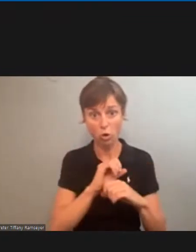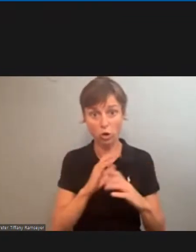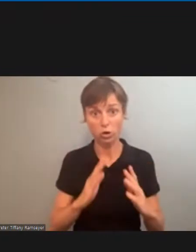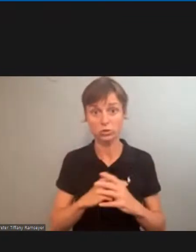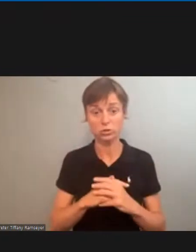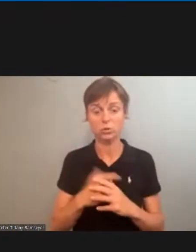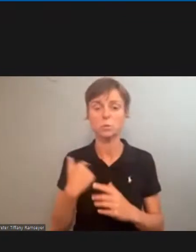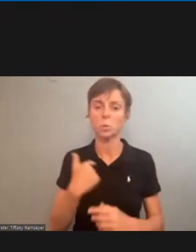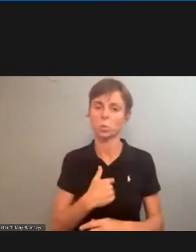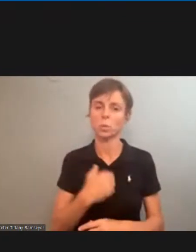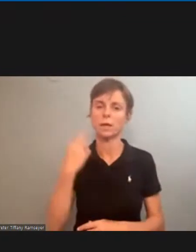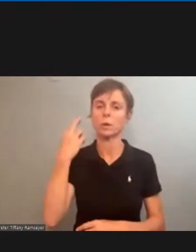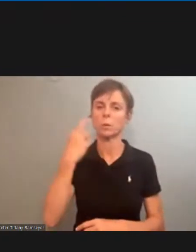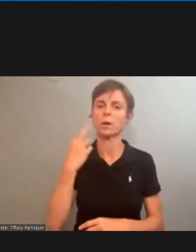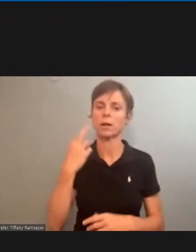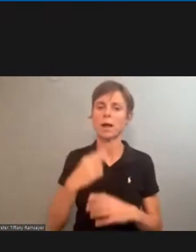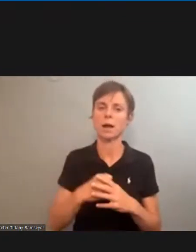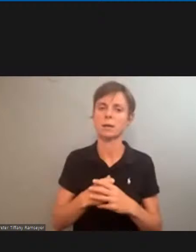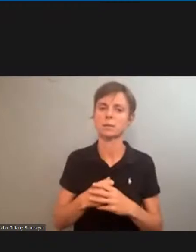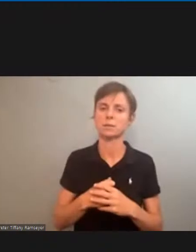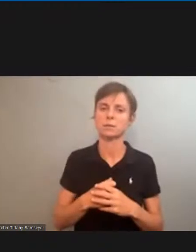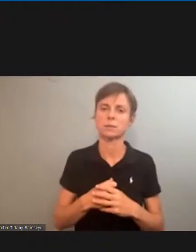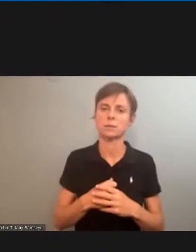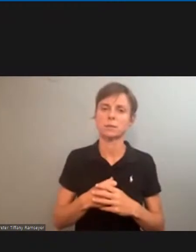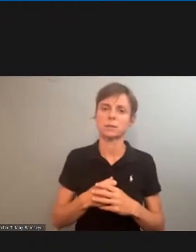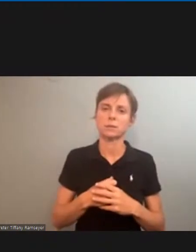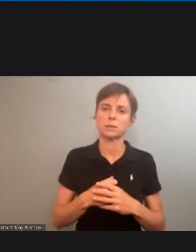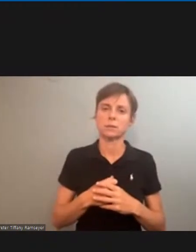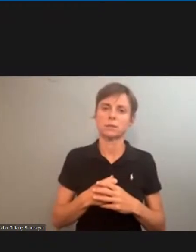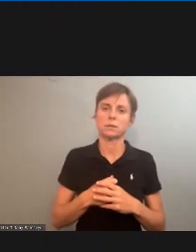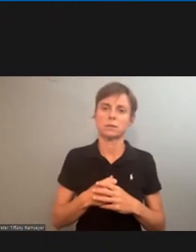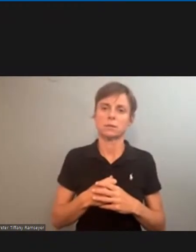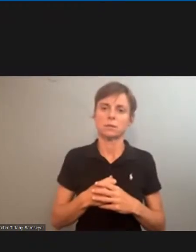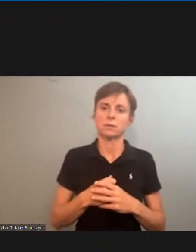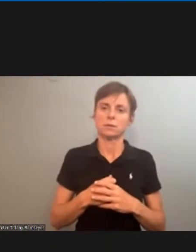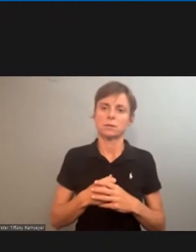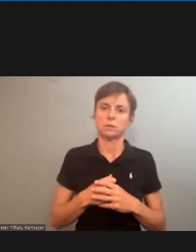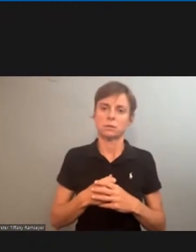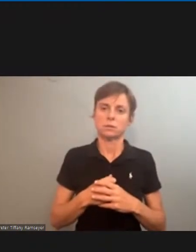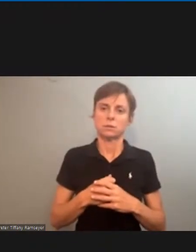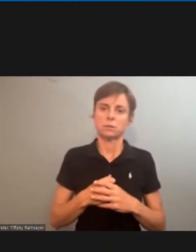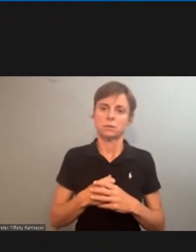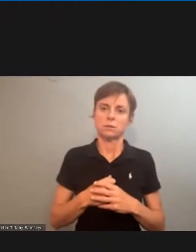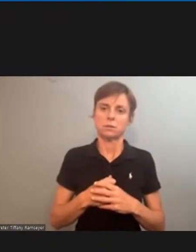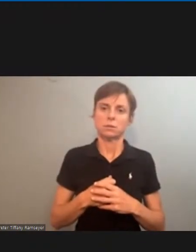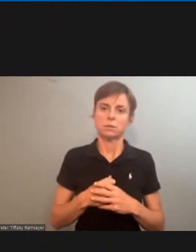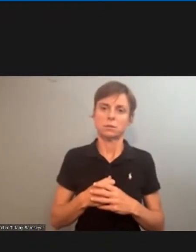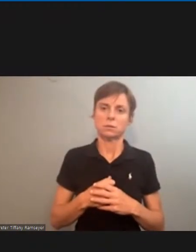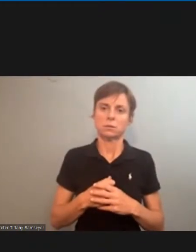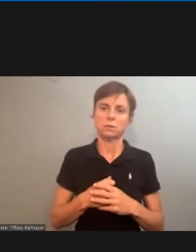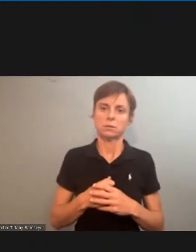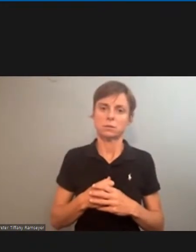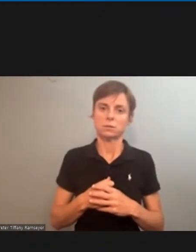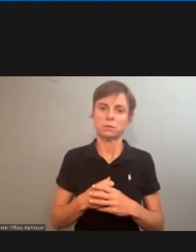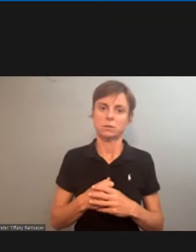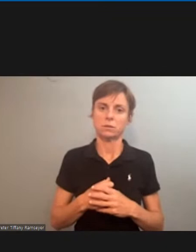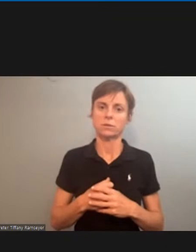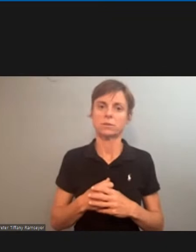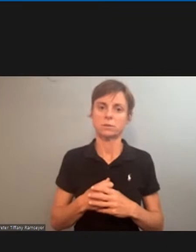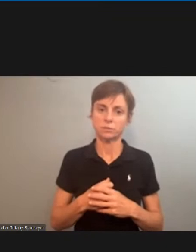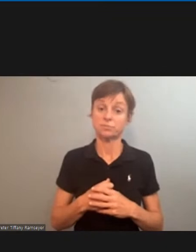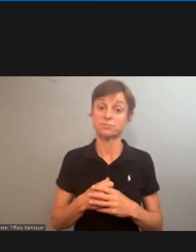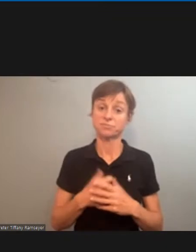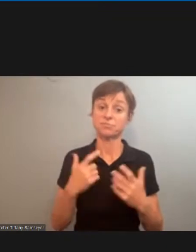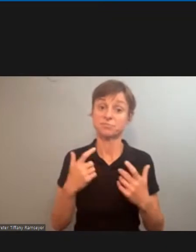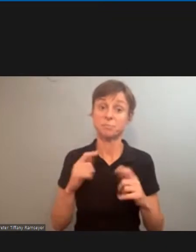this, you know, it's going to be an arduous